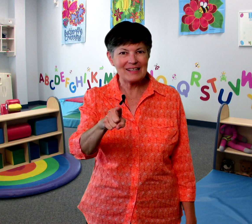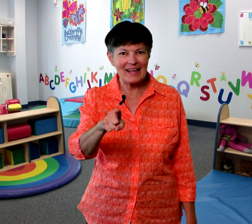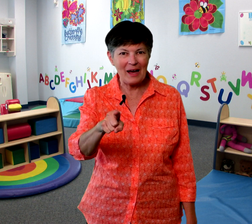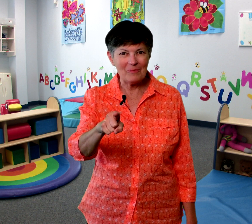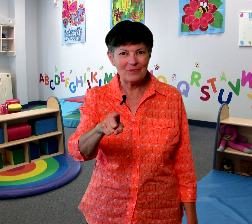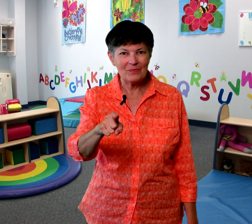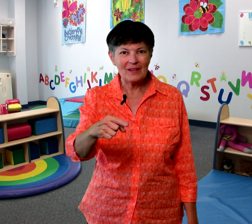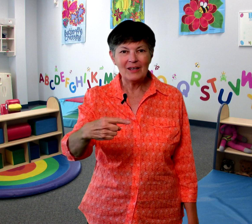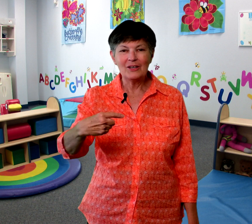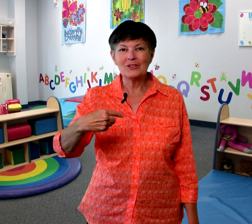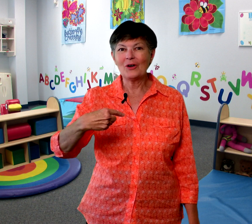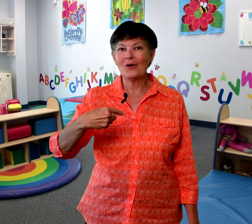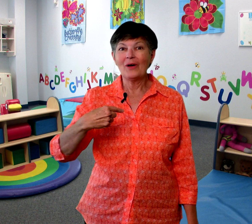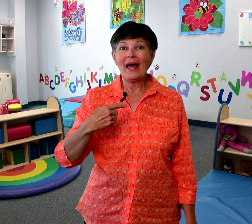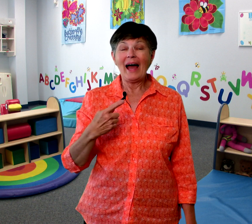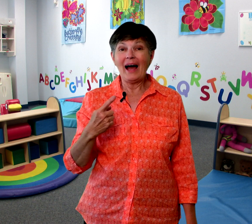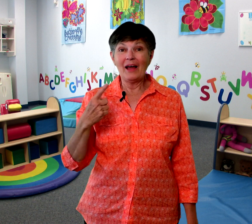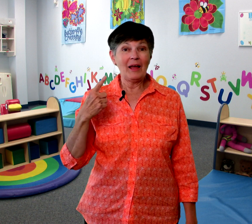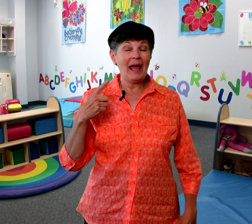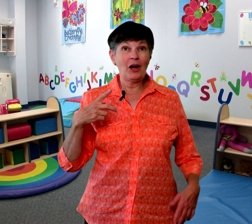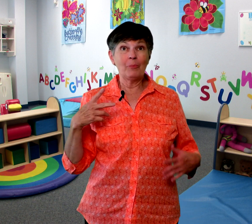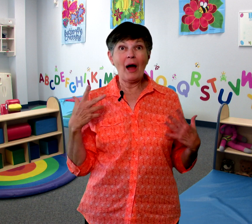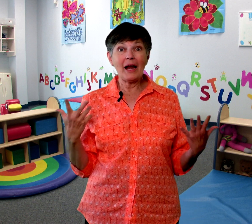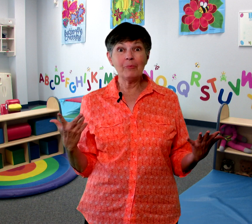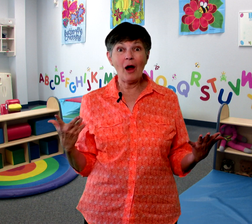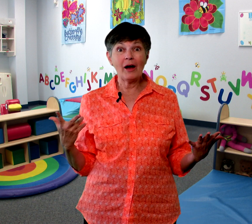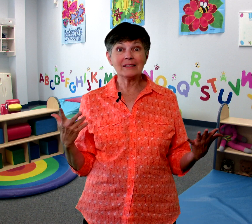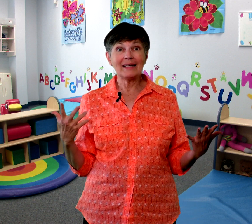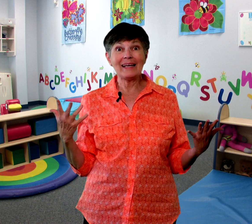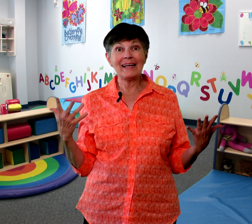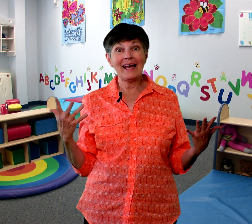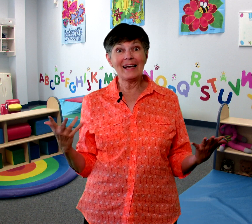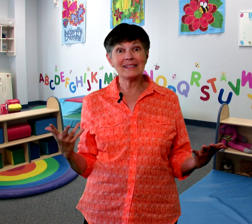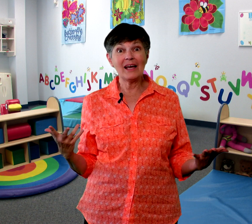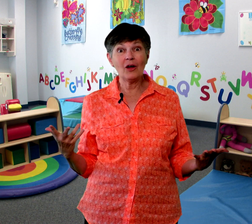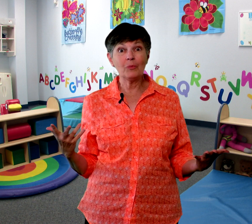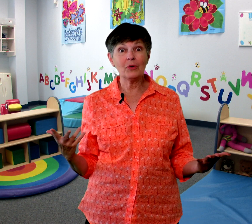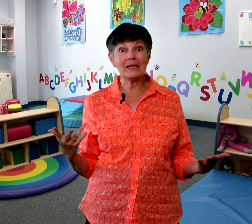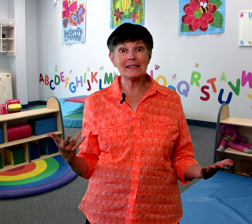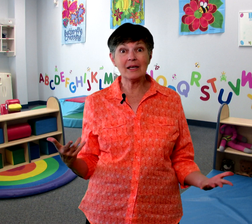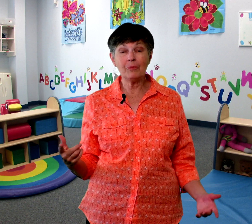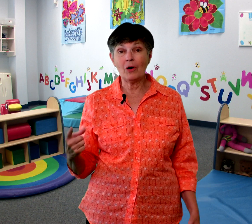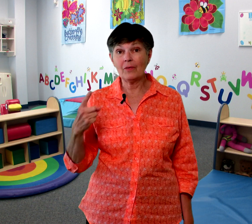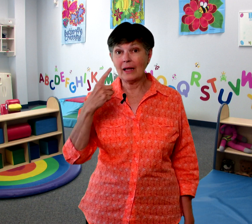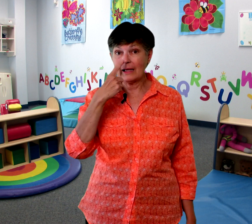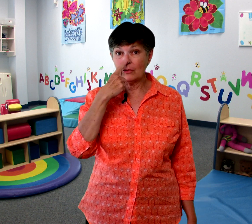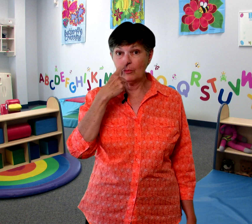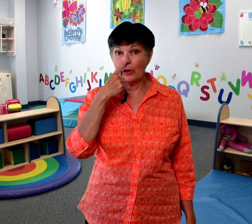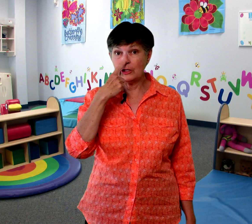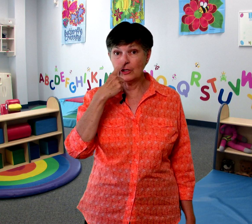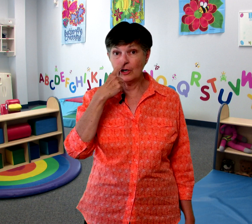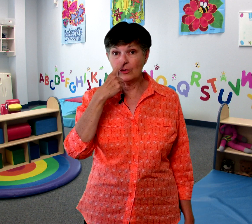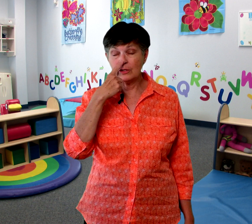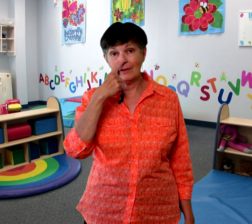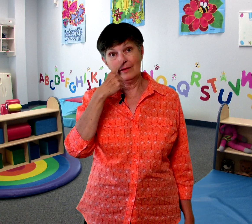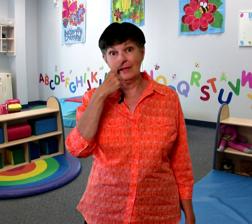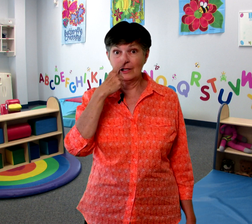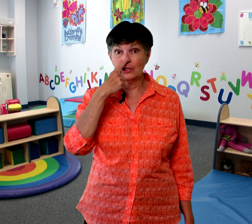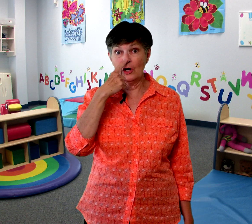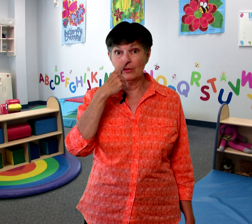to them so and our body parts in ASL are pretty simple like you point to your nose that's nose